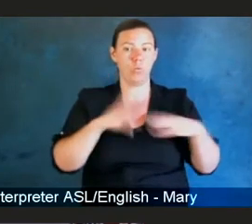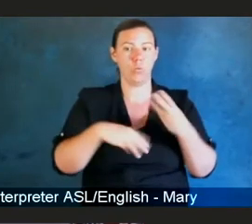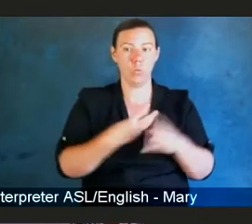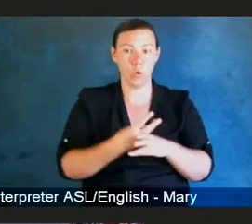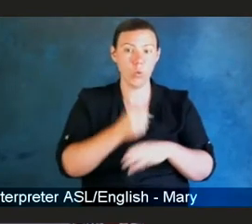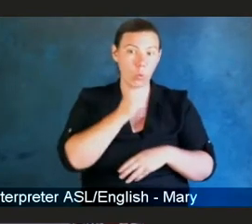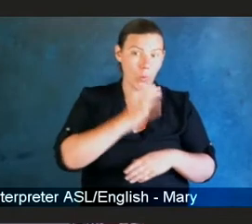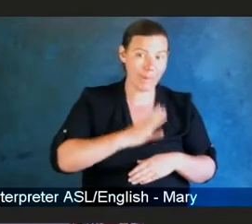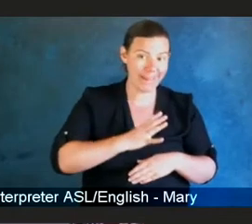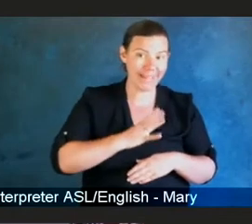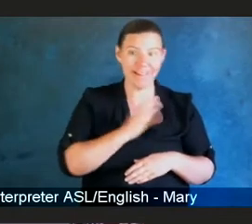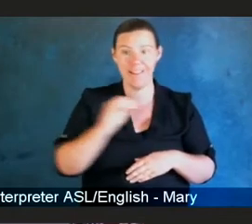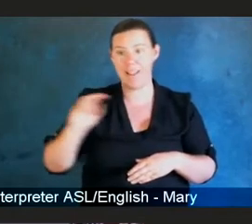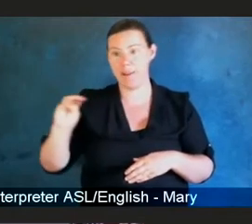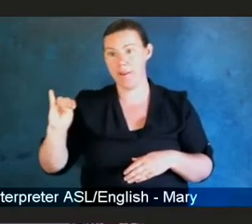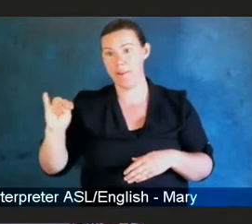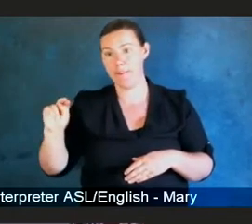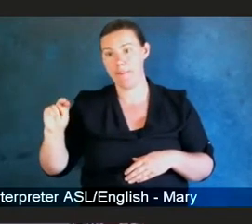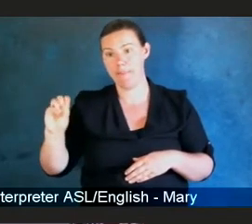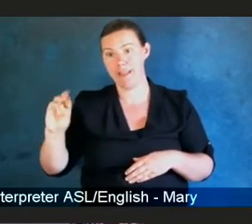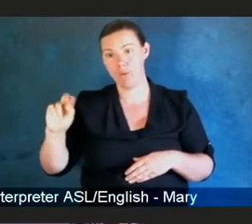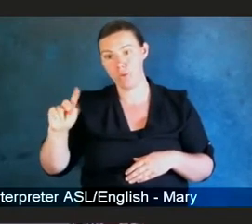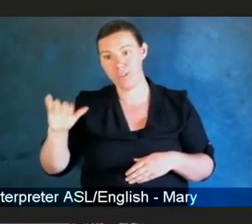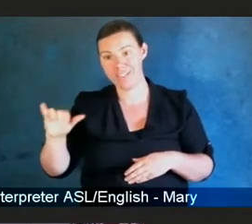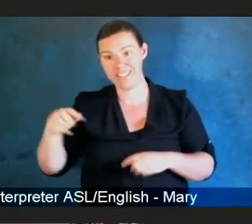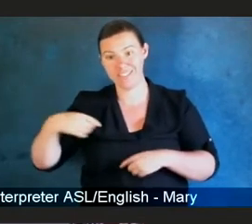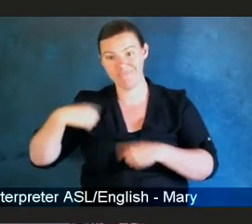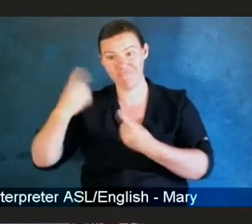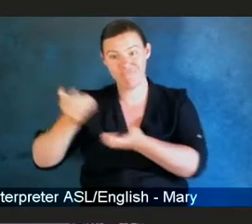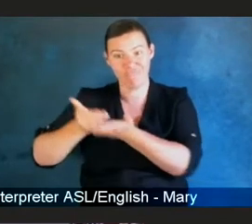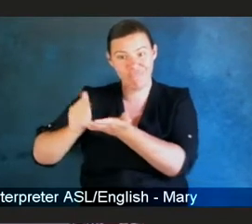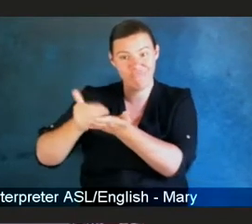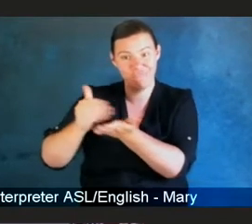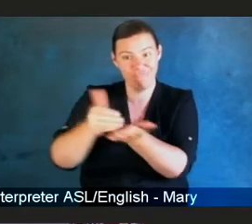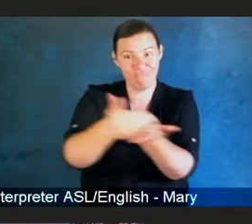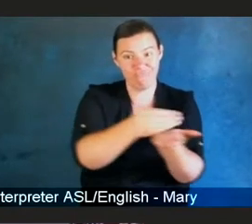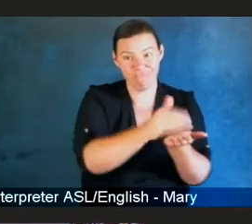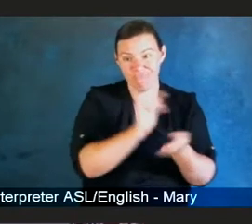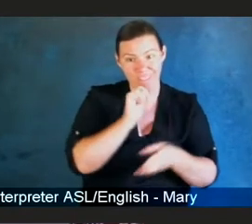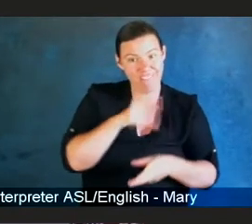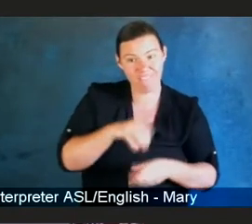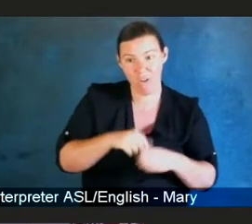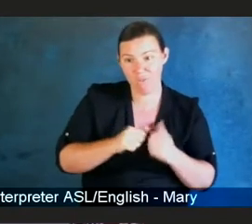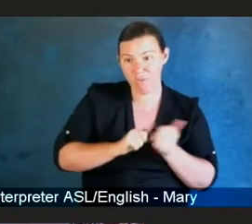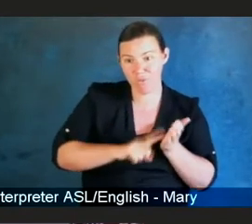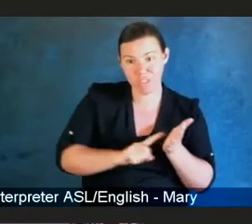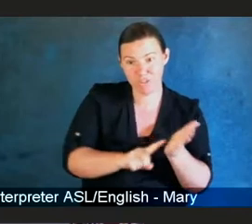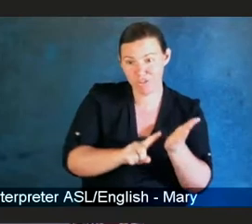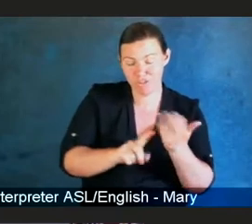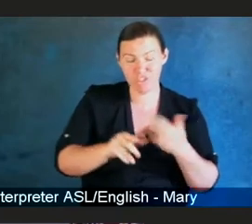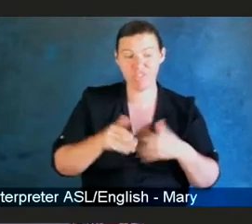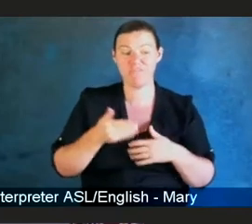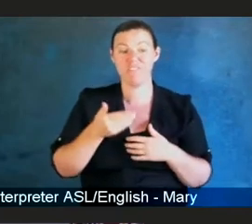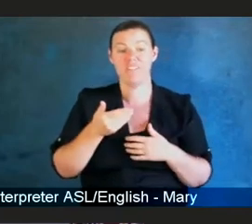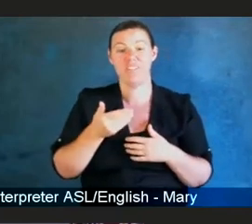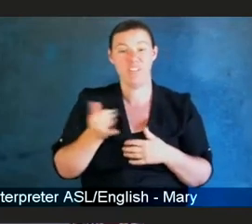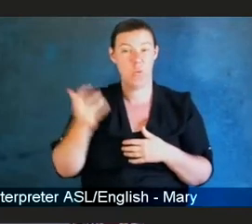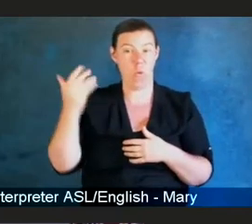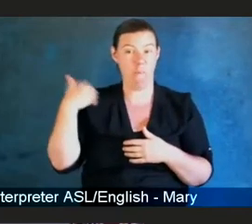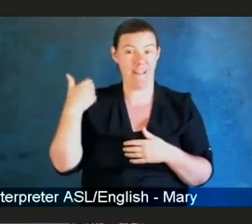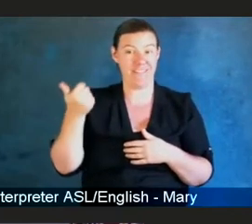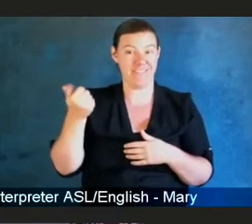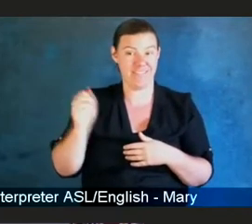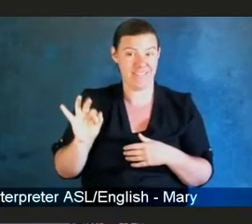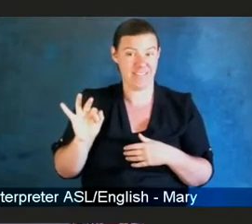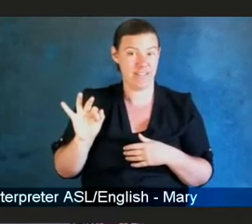I mean, going back to early 1993, when the NIH Vitalization Act was